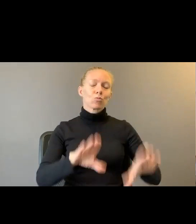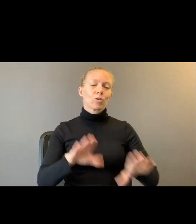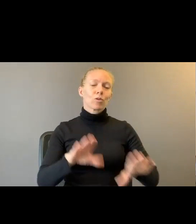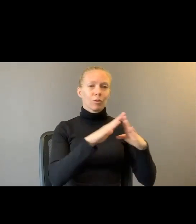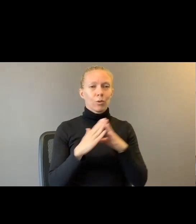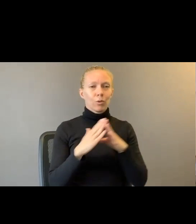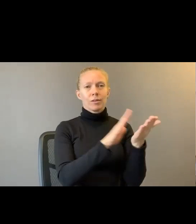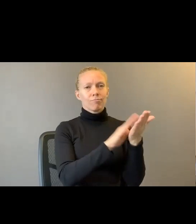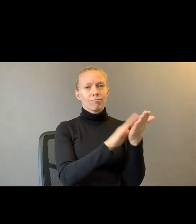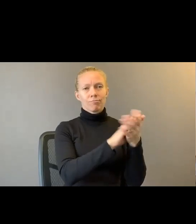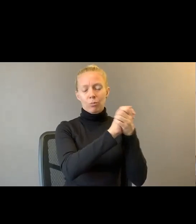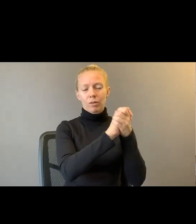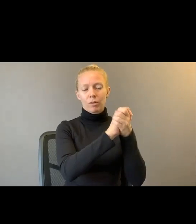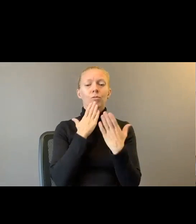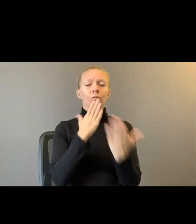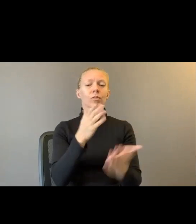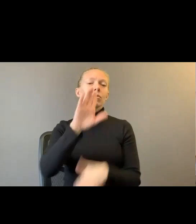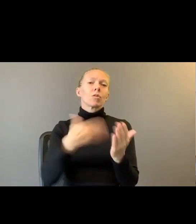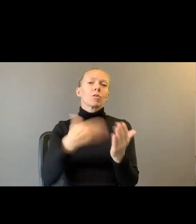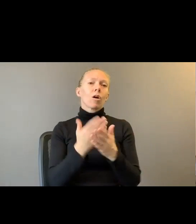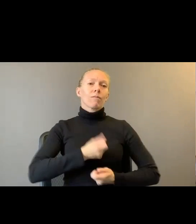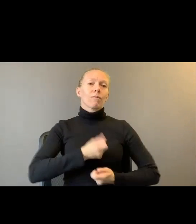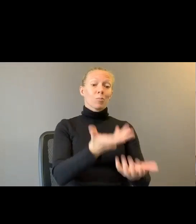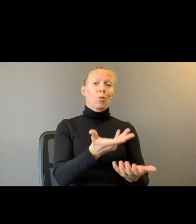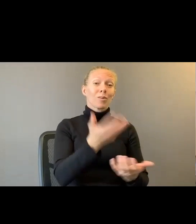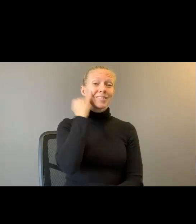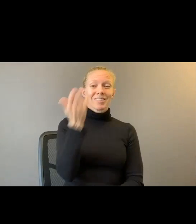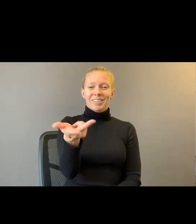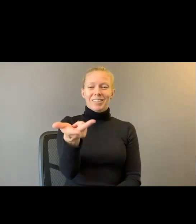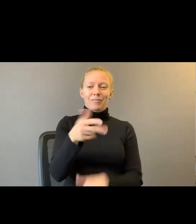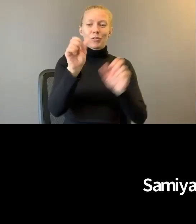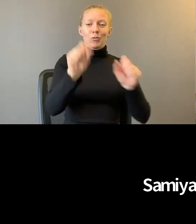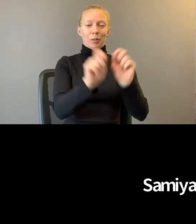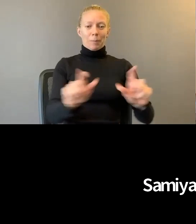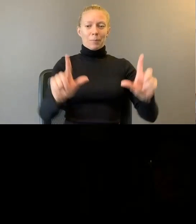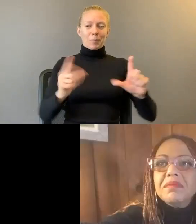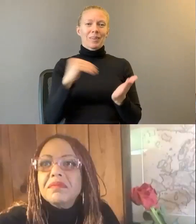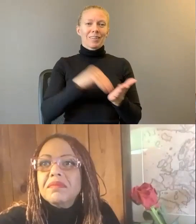And thank you to all the poets. If poets, if you could come back on stage for a second and get your just applause.